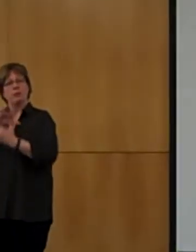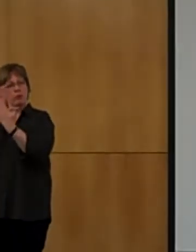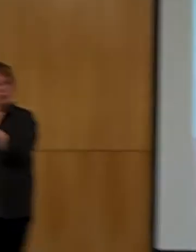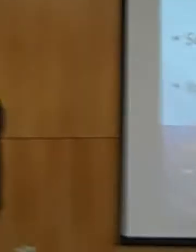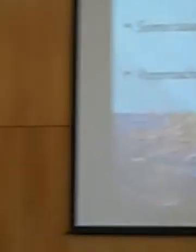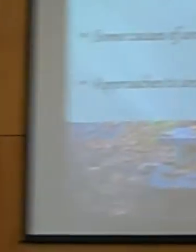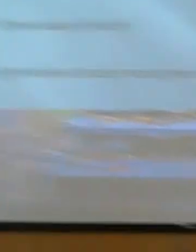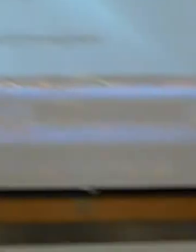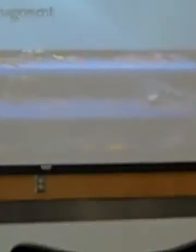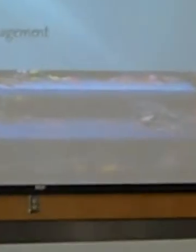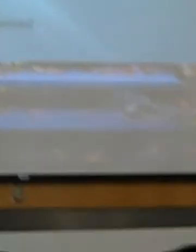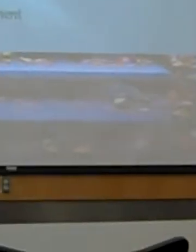accepted treatments.